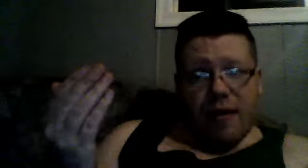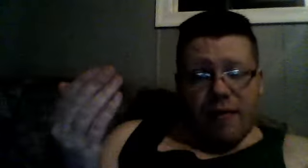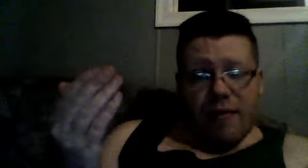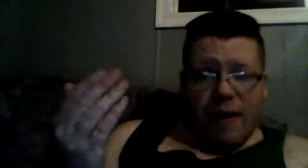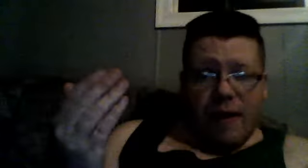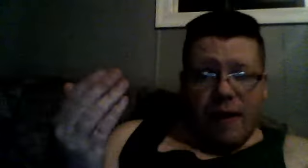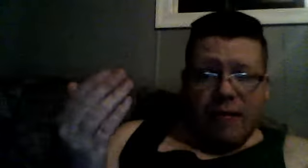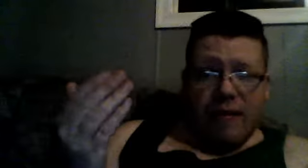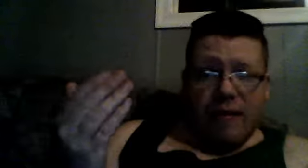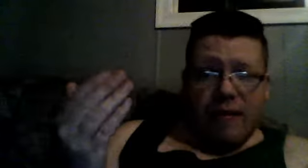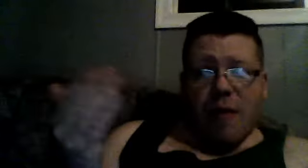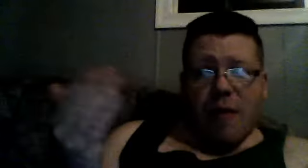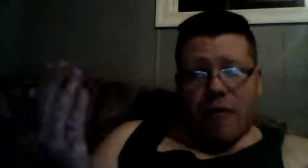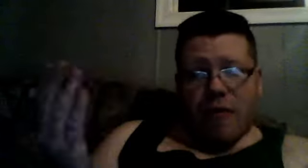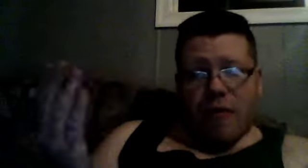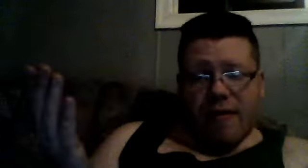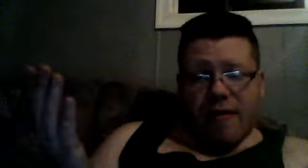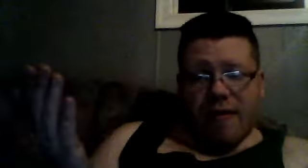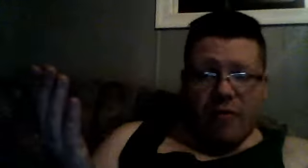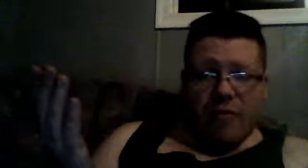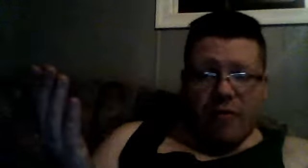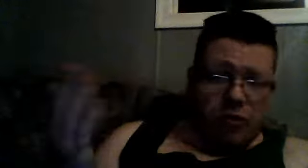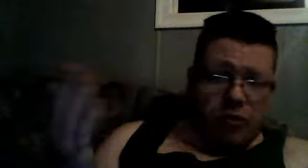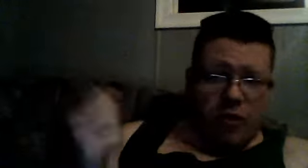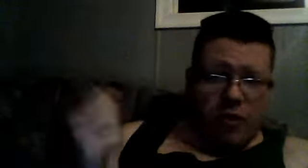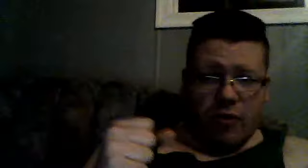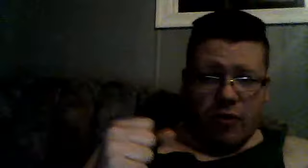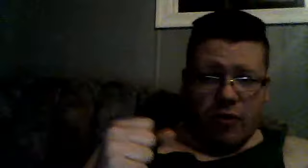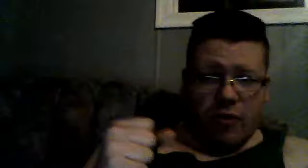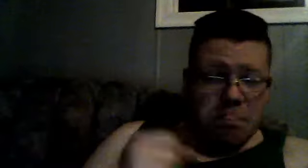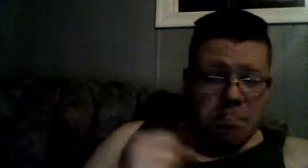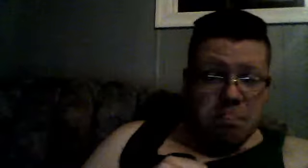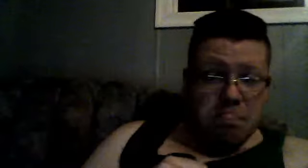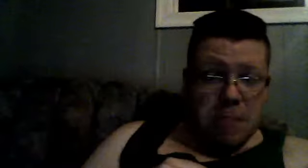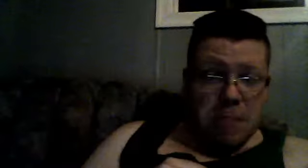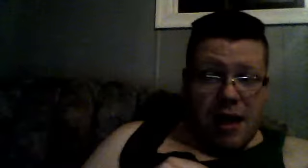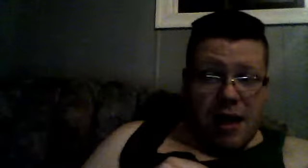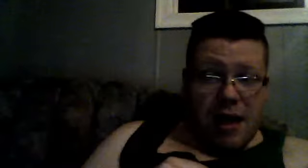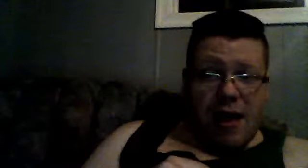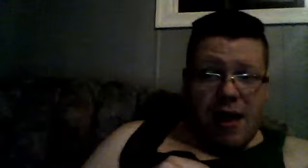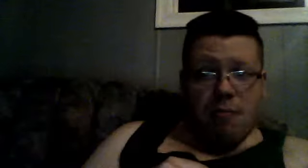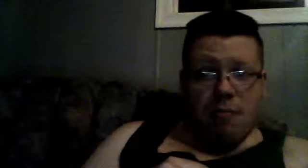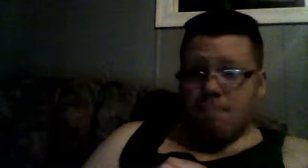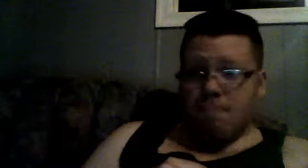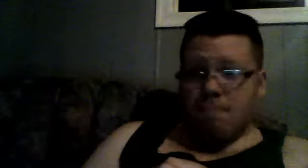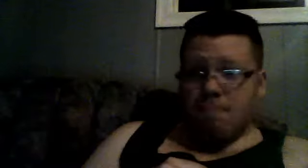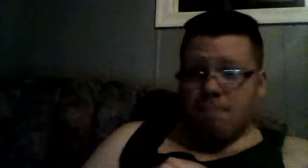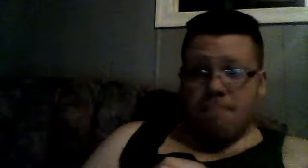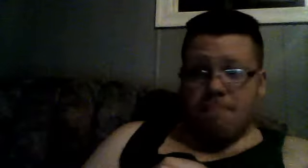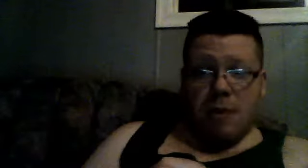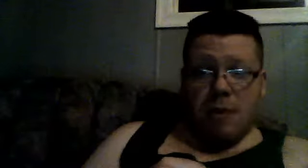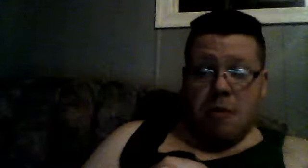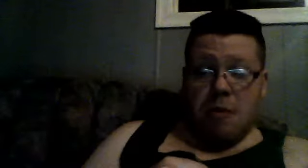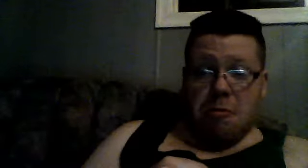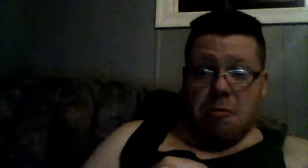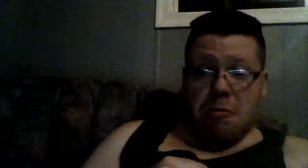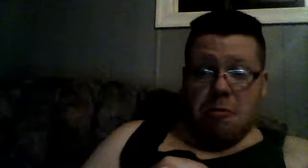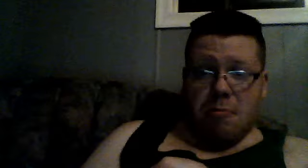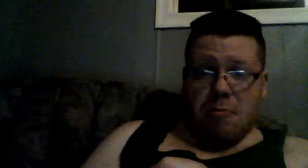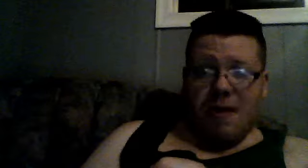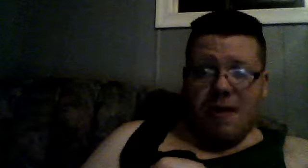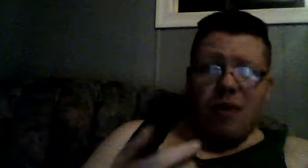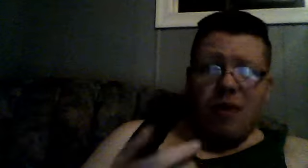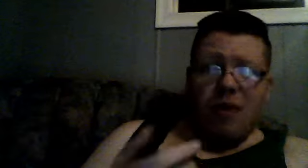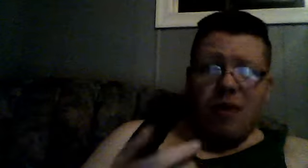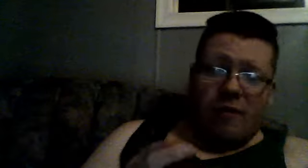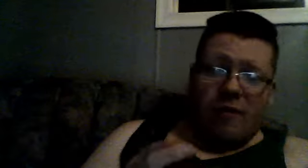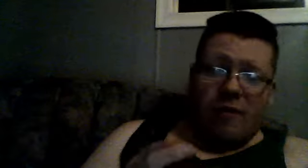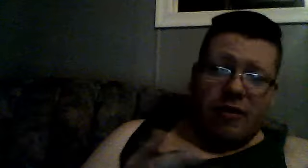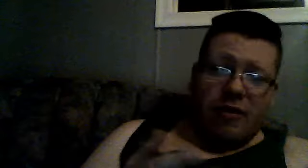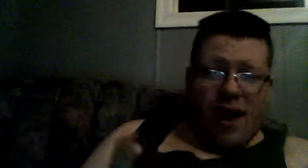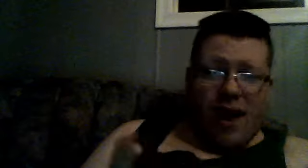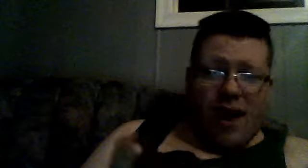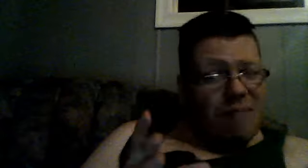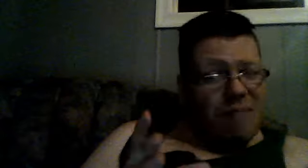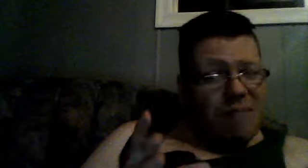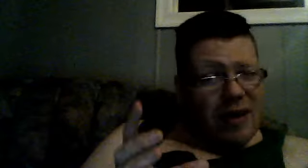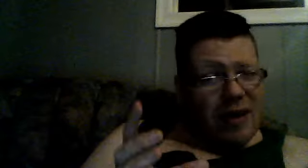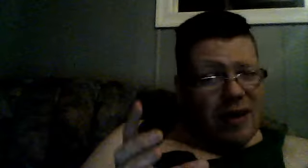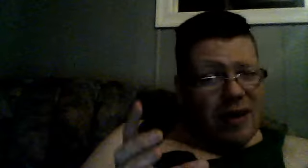than the animated series from Generation 1, and, Soundwave, mean, Jazz, kind of